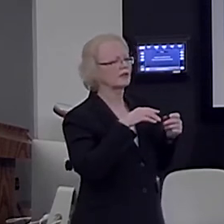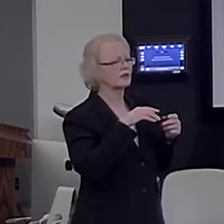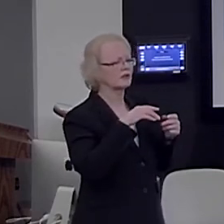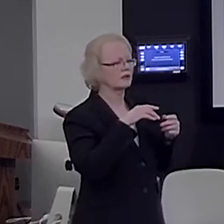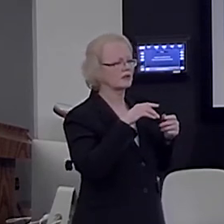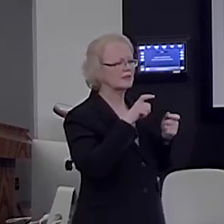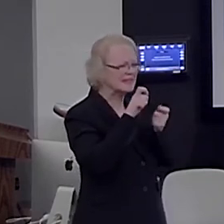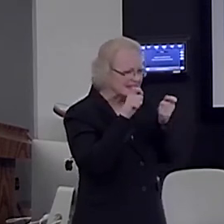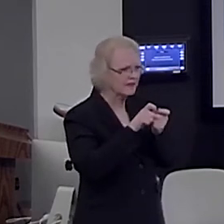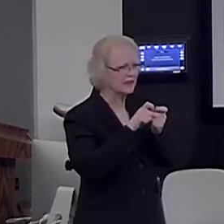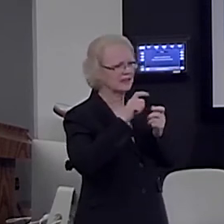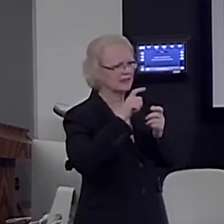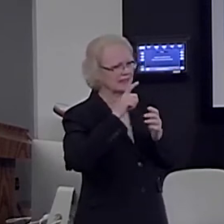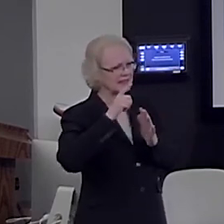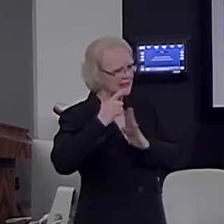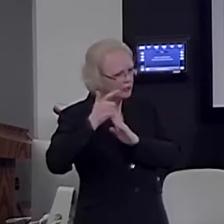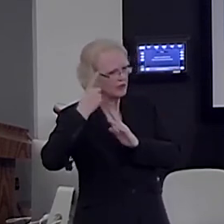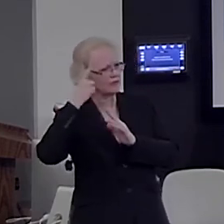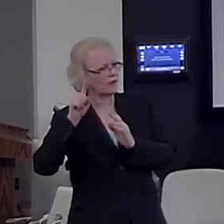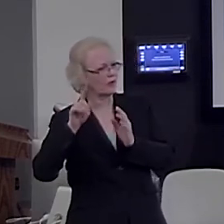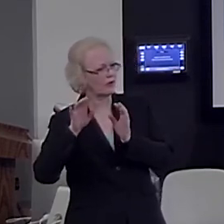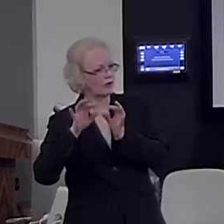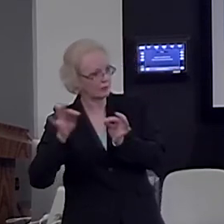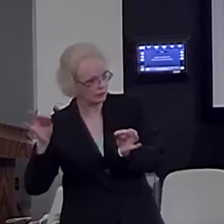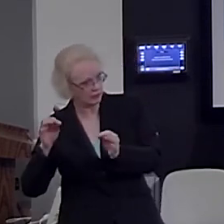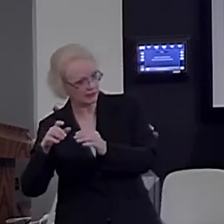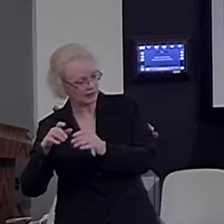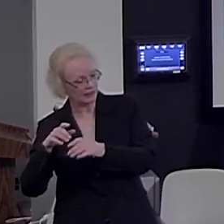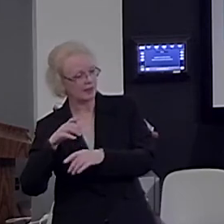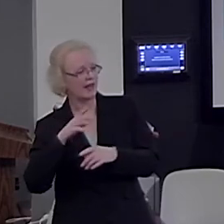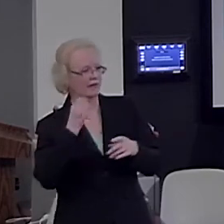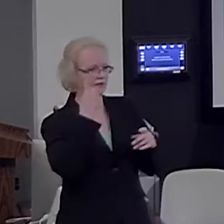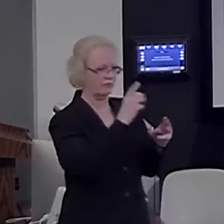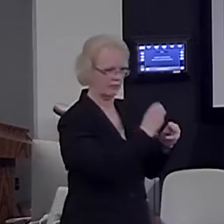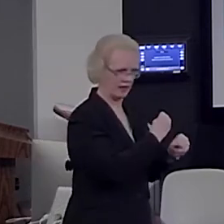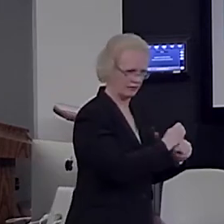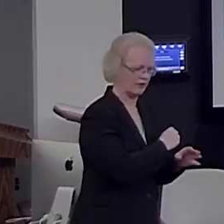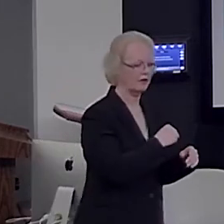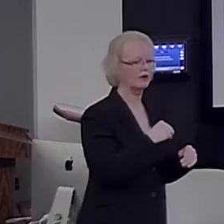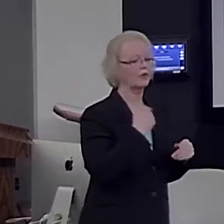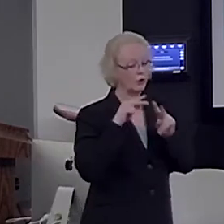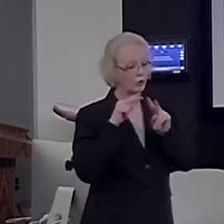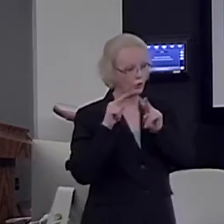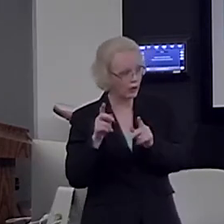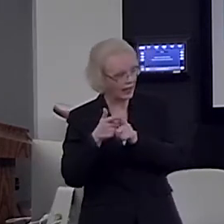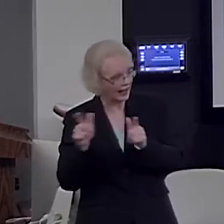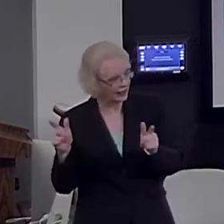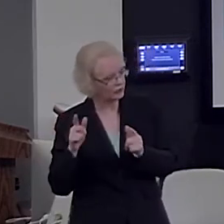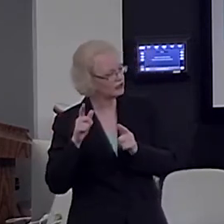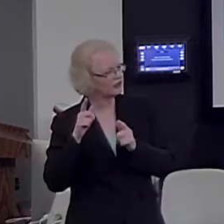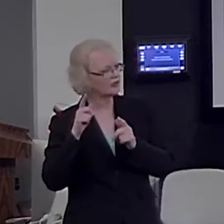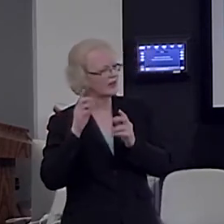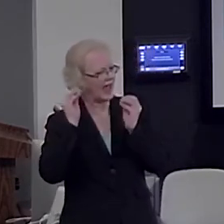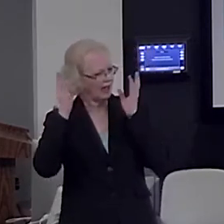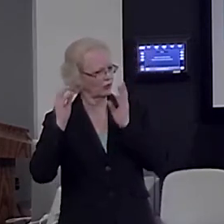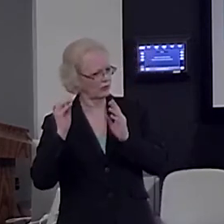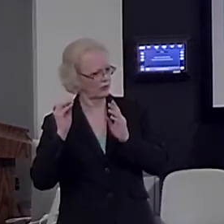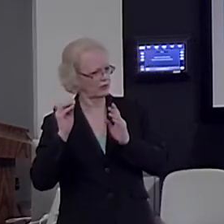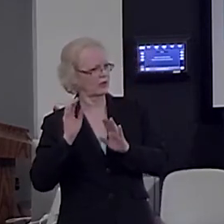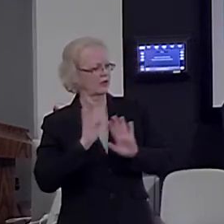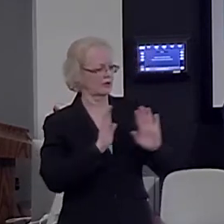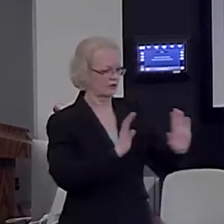processing and for calculation processing, okay? And if we look at the language network, it's not being activated at all